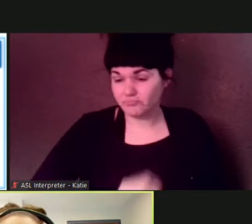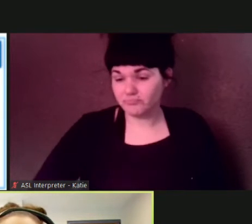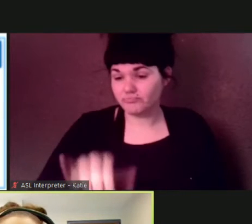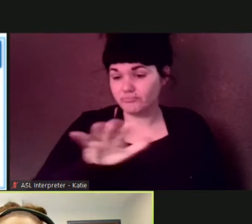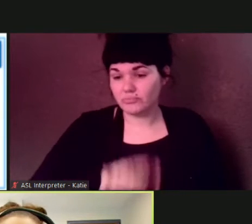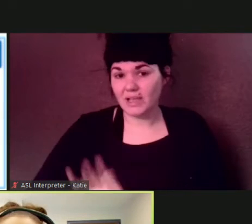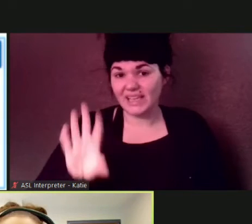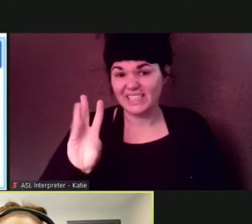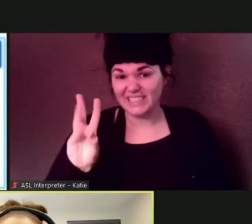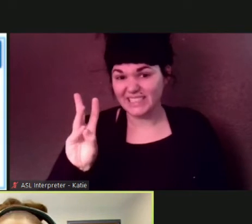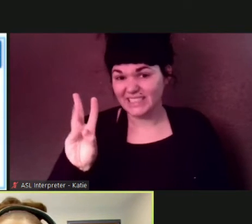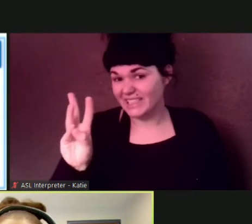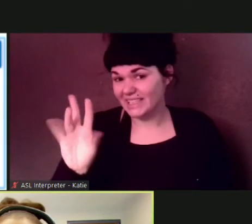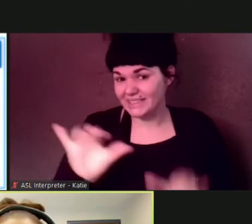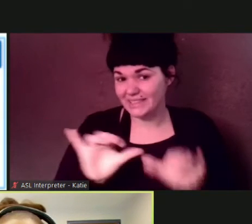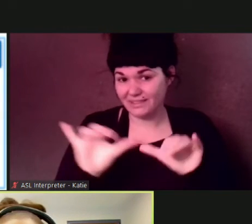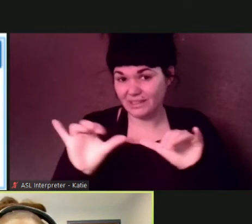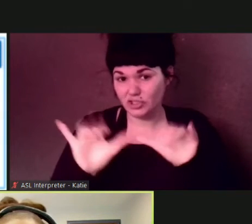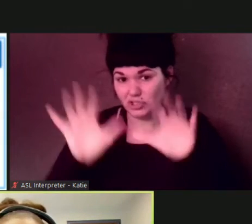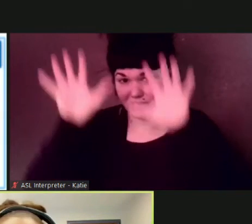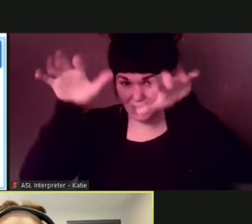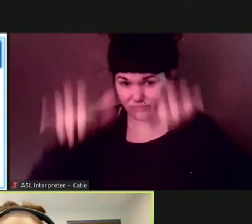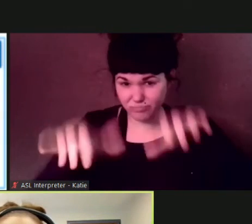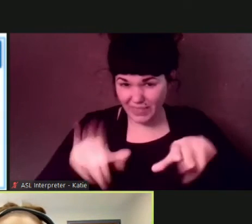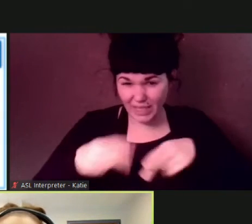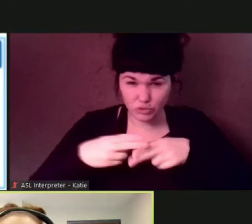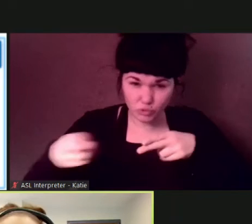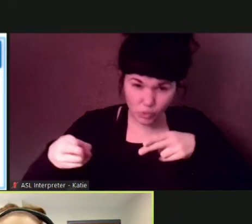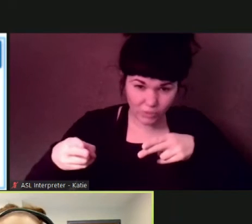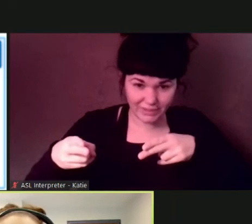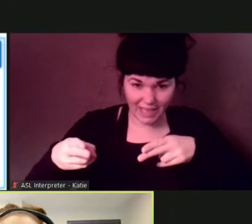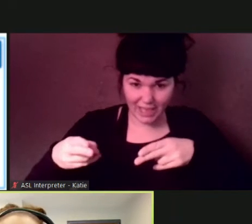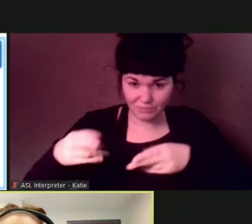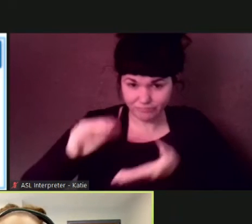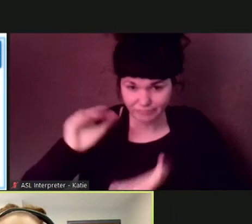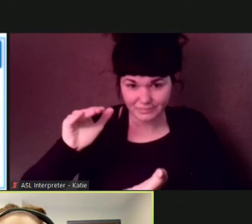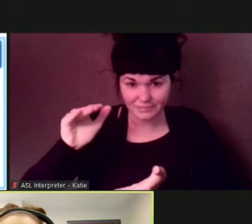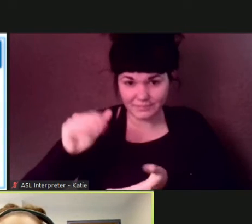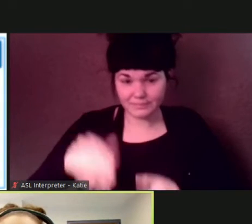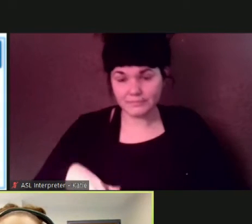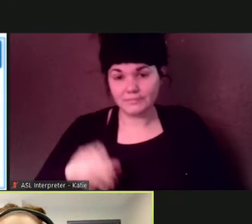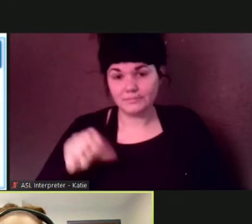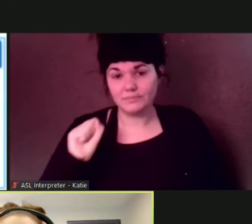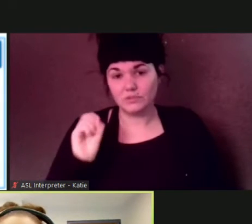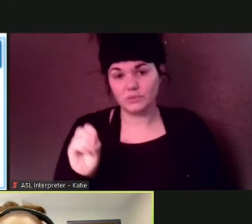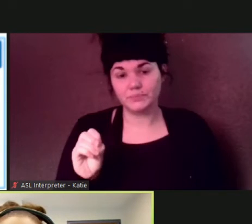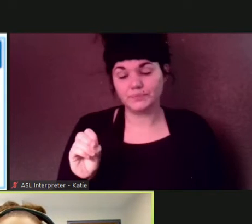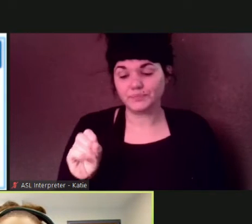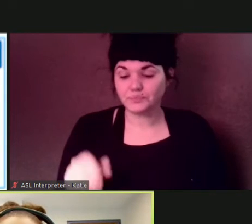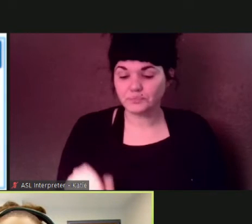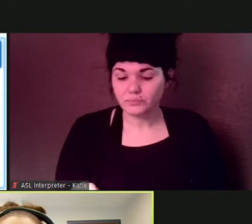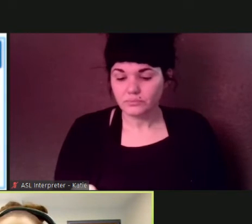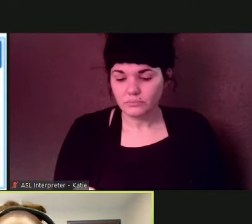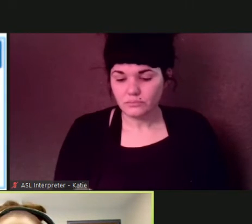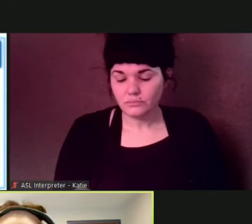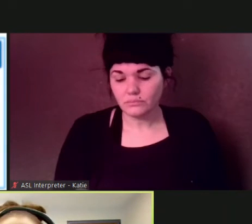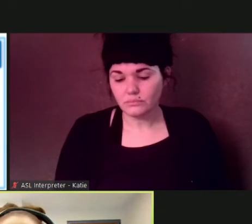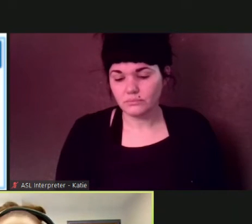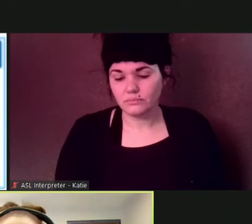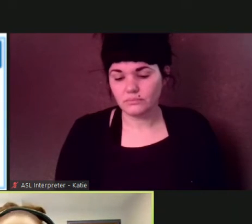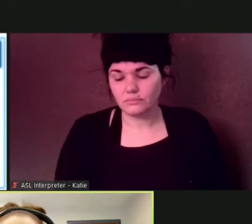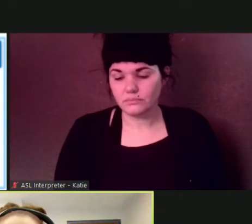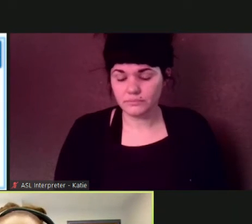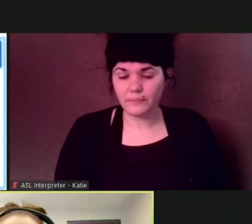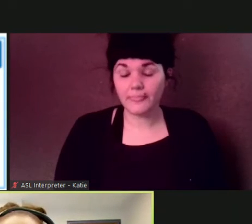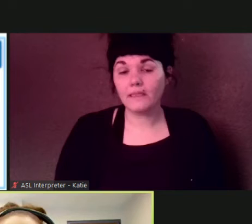fell in that short time span i can only speak for the regional system not the regional